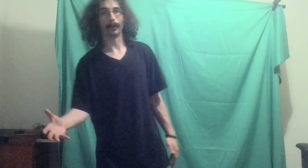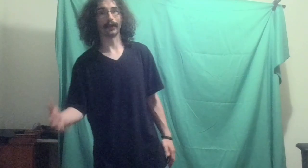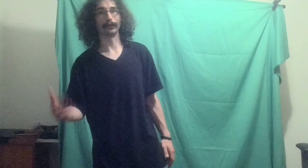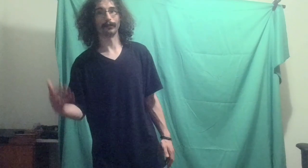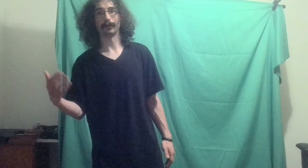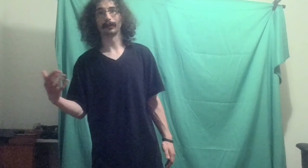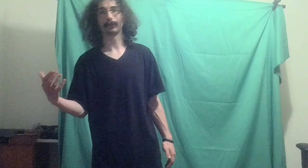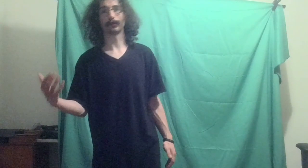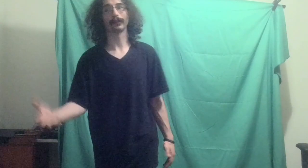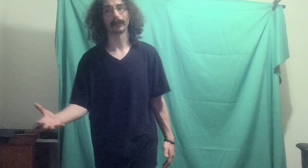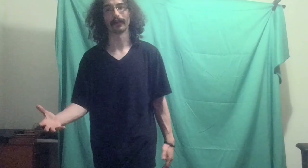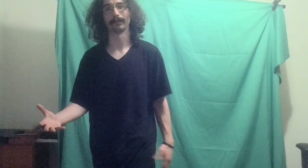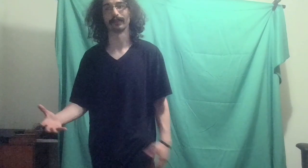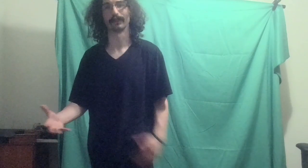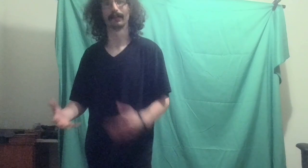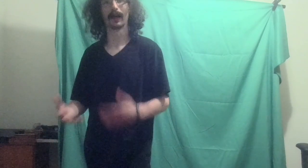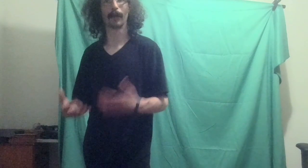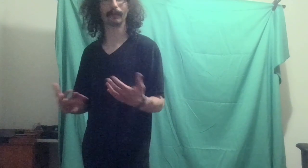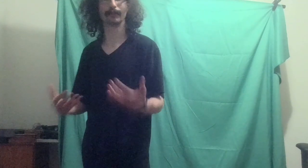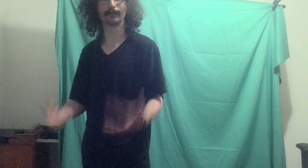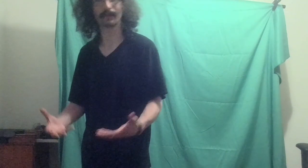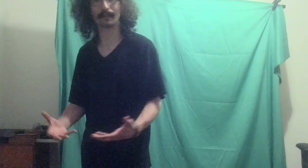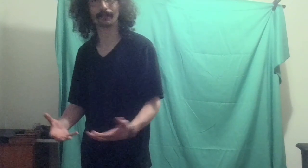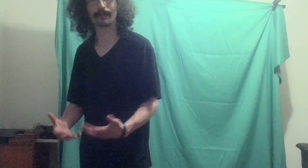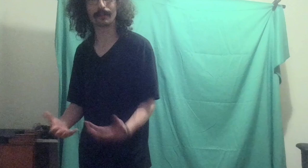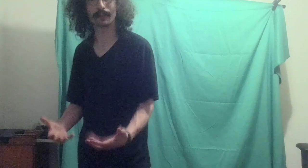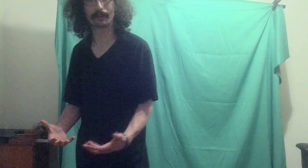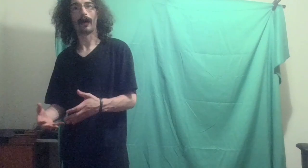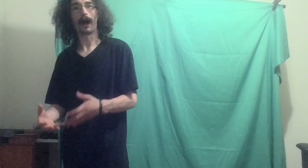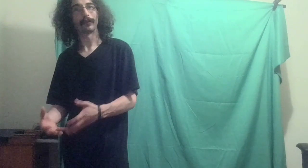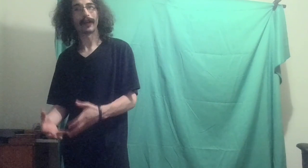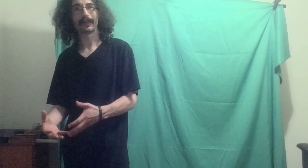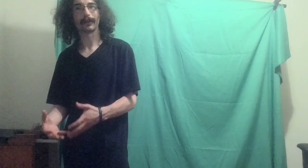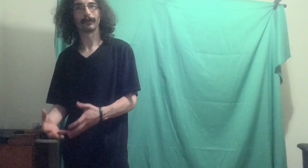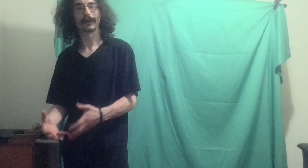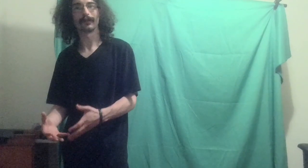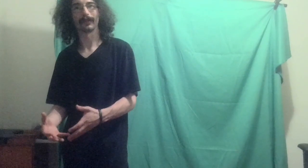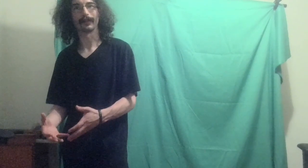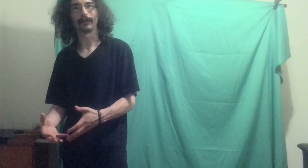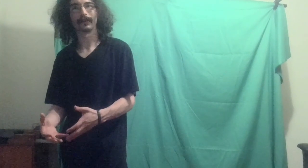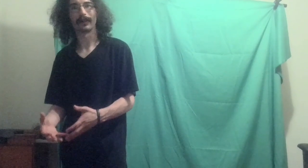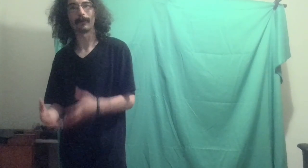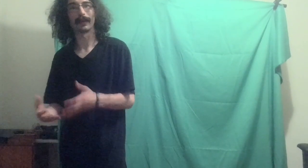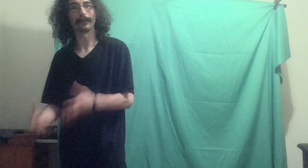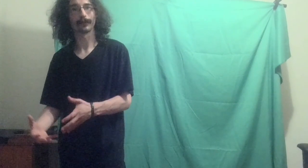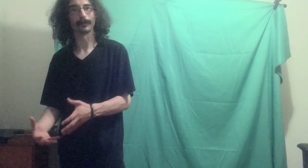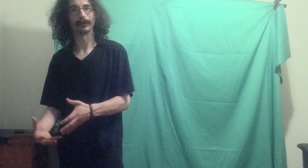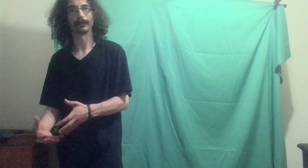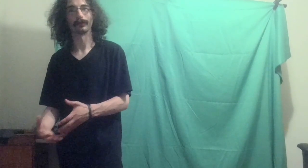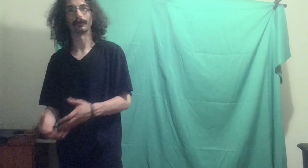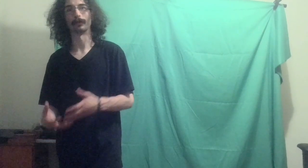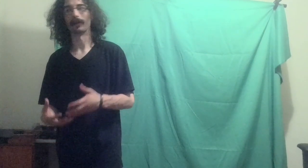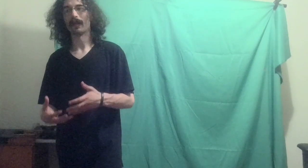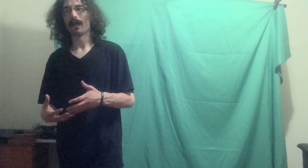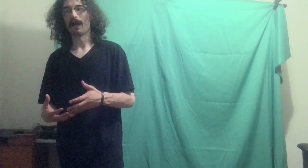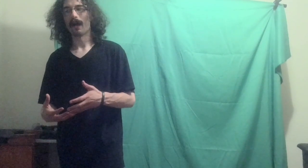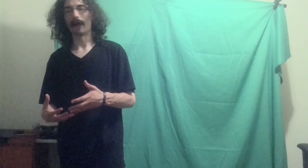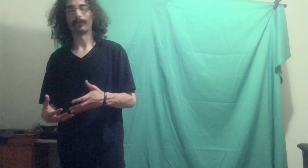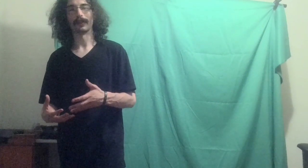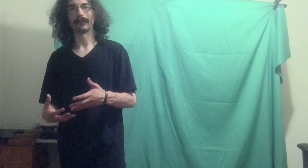as Shardkai as an, I'm about to start this fifth year, I'm not that creator anymore. I'm an influencer who, I realized I